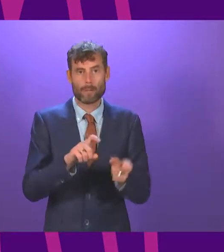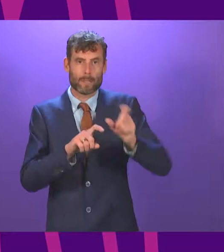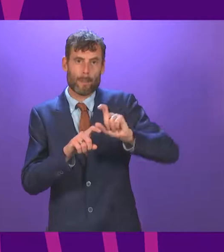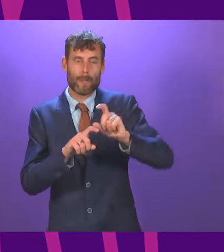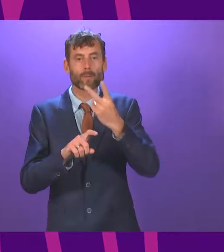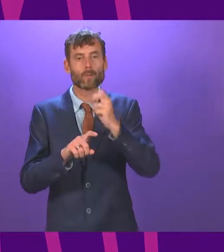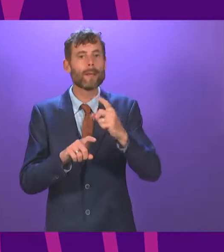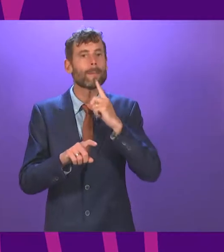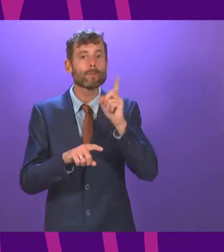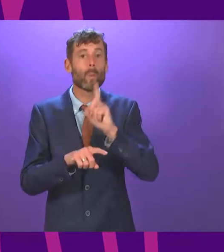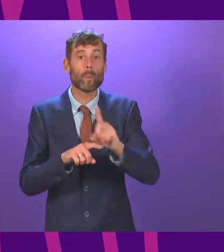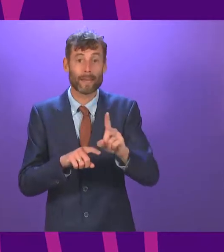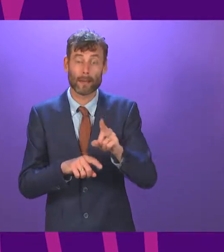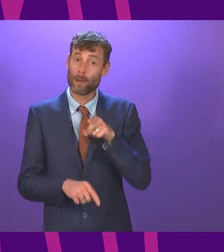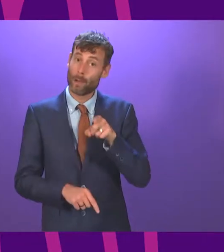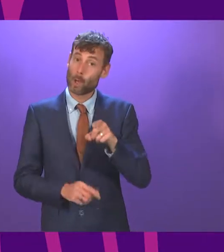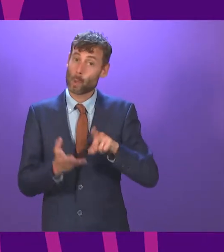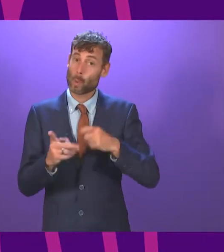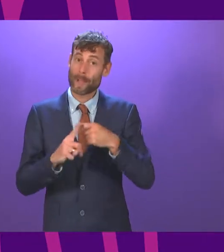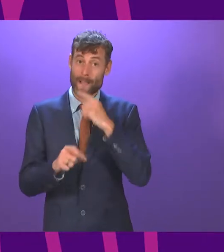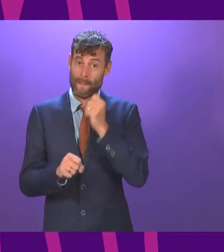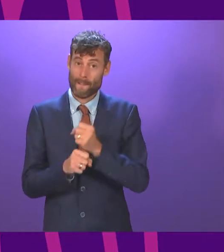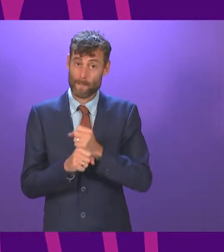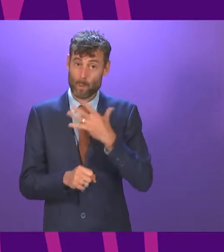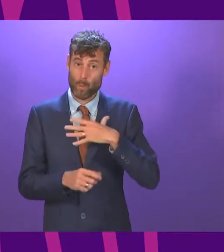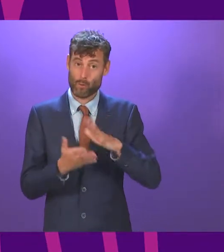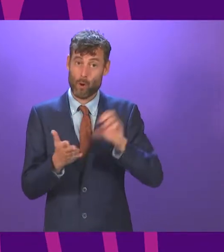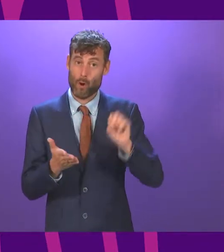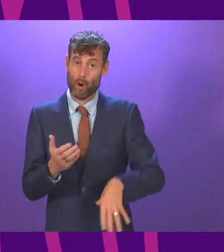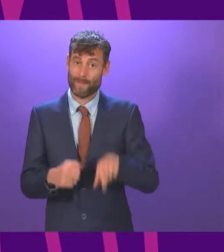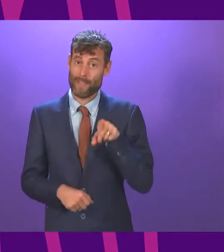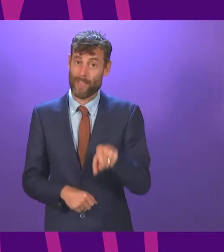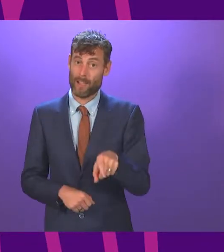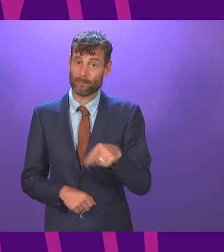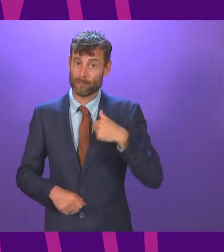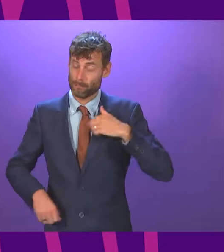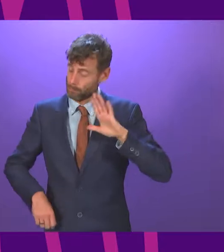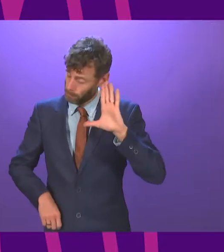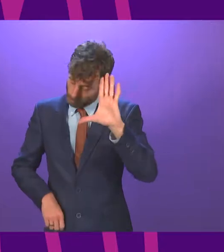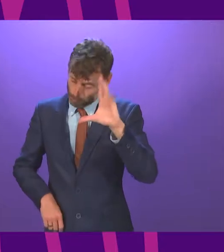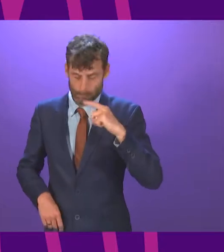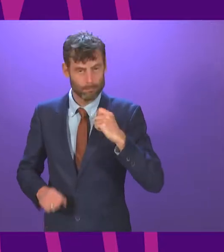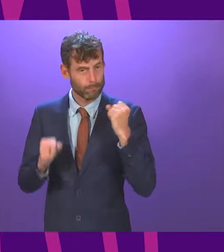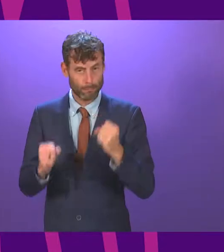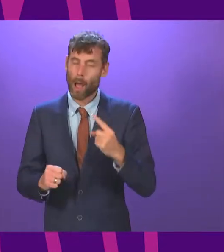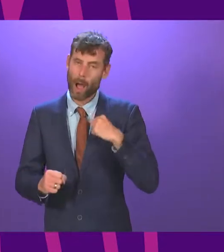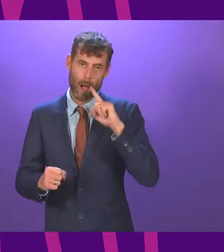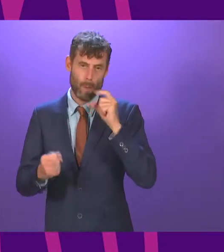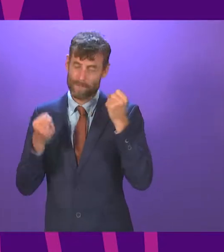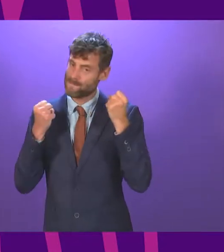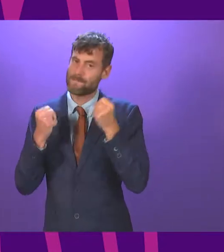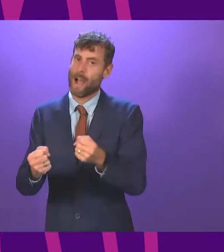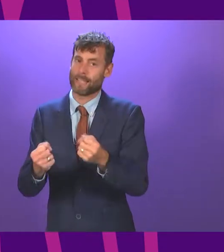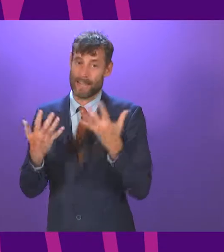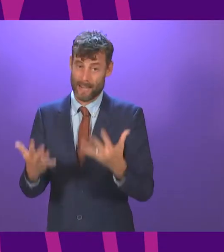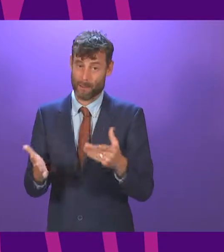about to embark upon. So I take this opportunity on my feet in Parliament to commit myself to do everything I can. My colleague Shona Robertson